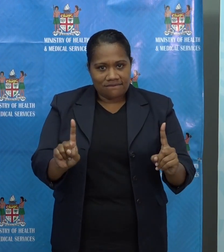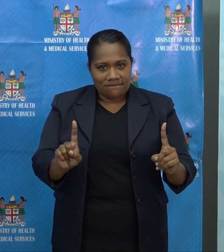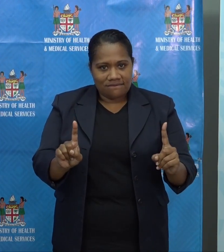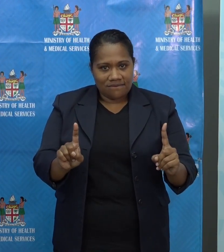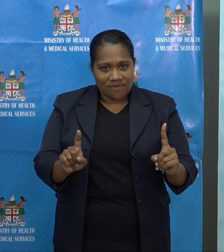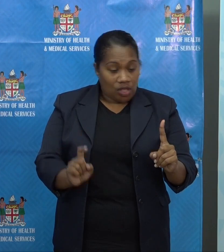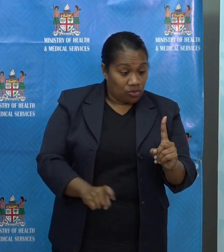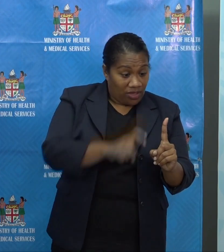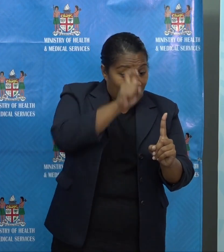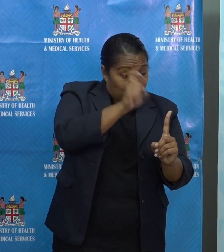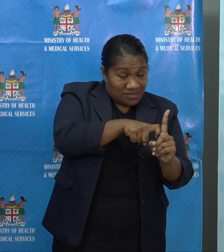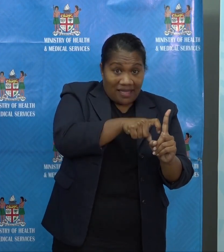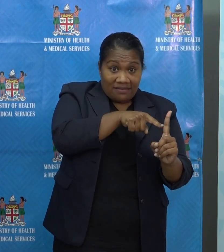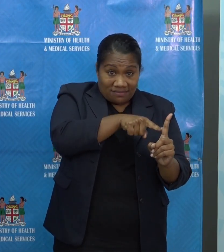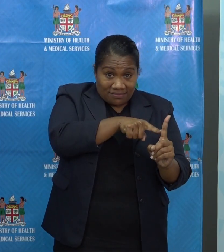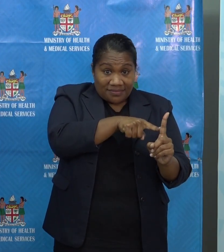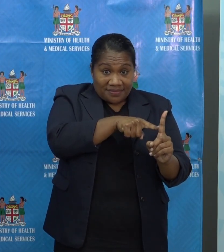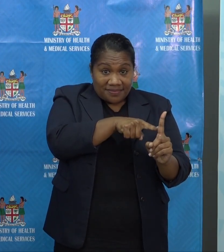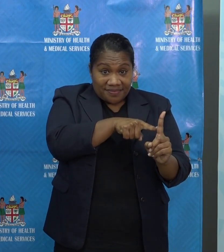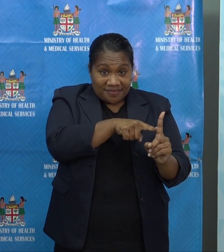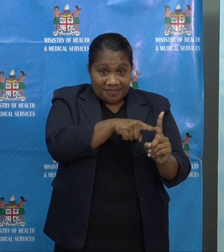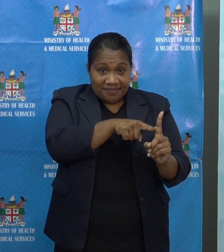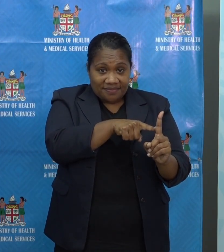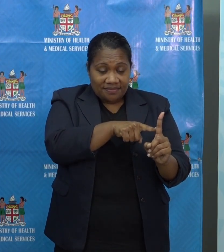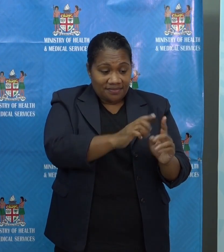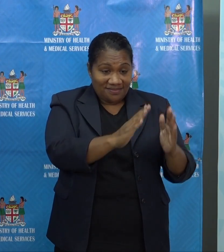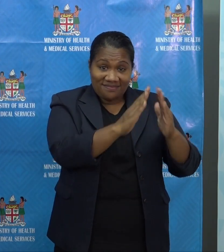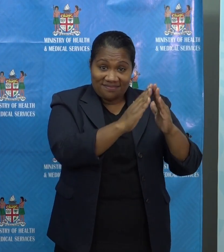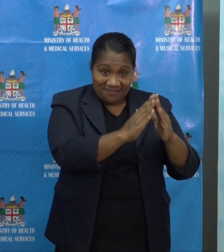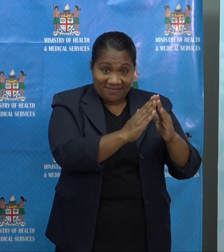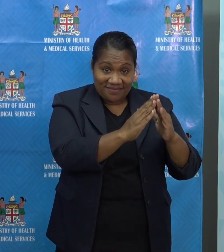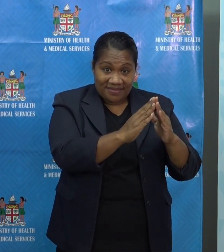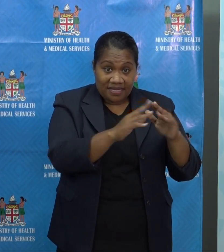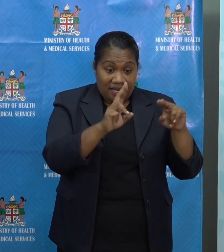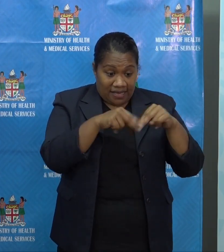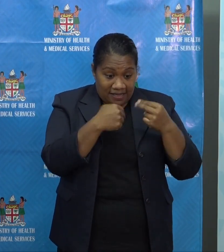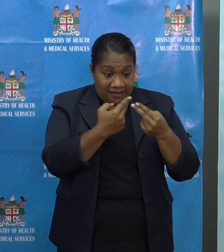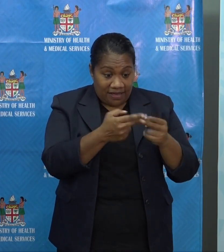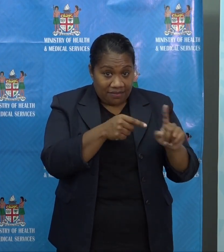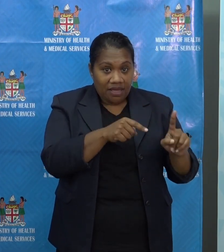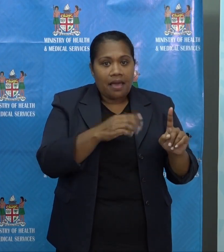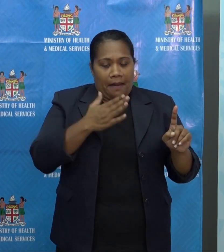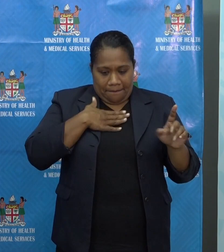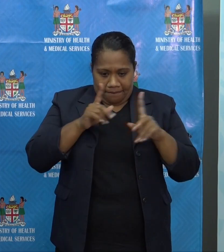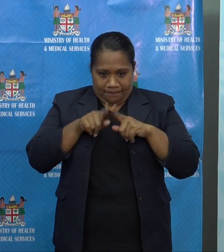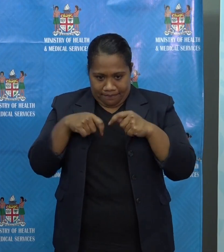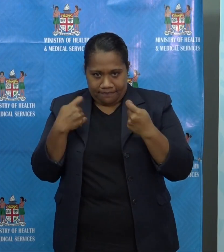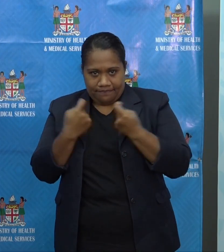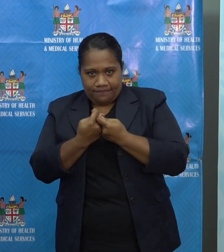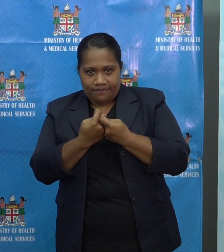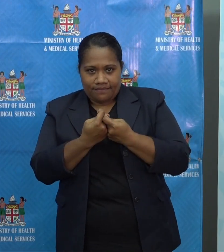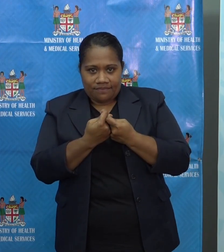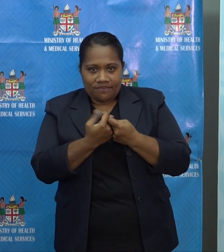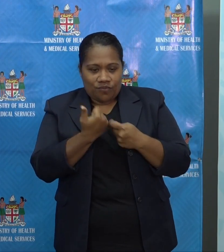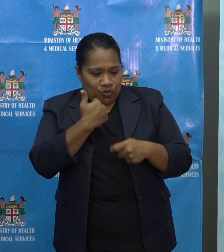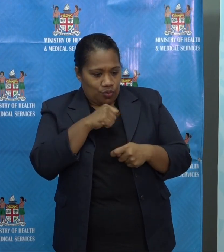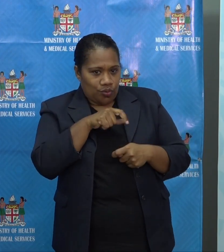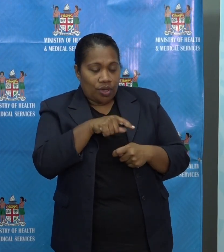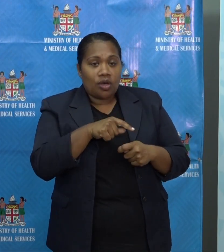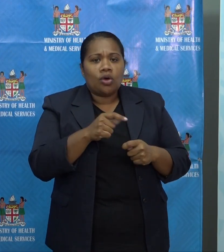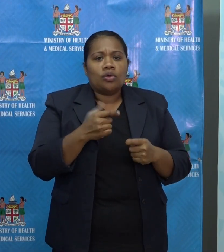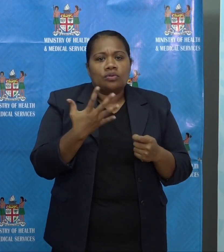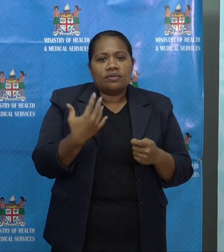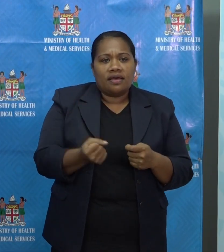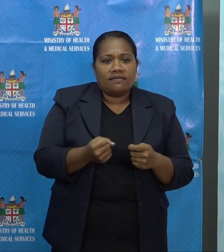While you stay indoors surrounded by the comfort of family, my teams will use this window to run the widest far-reaching